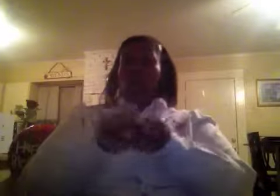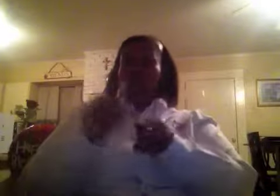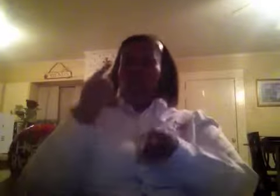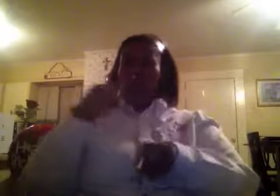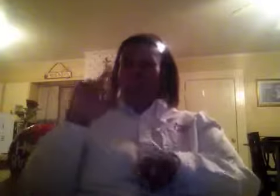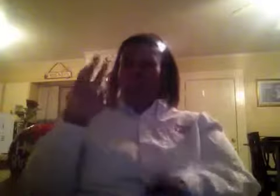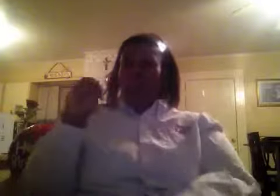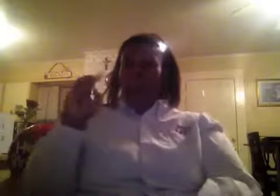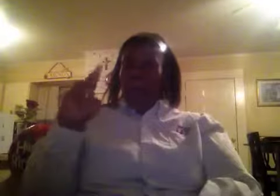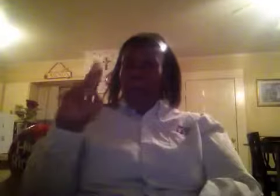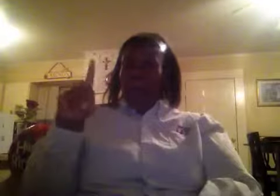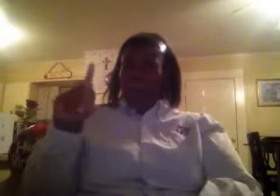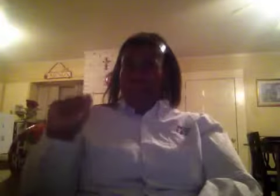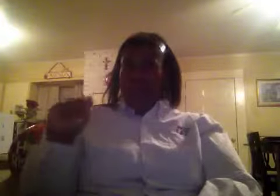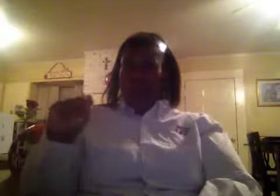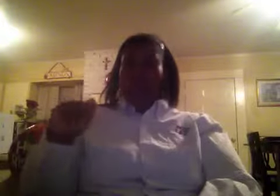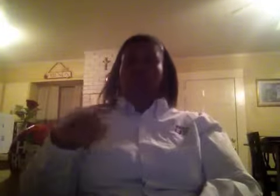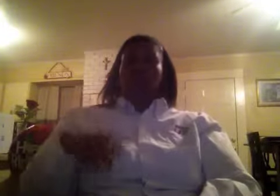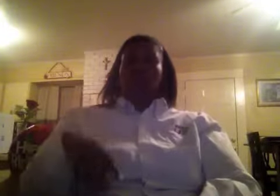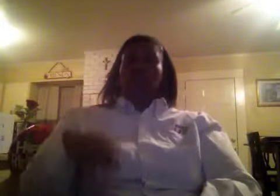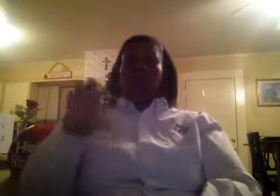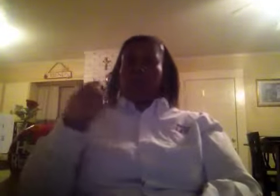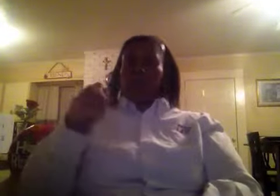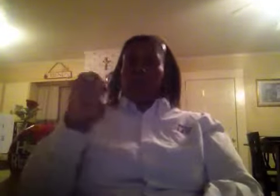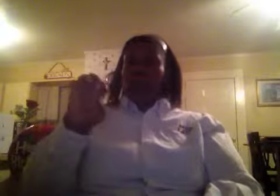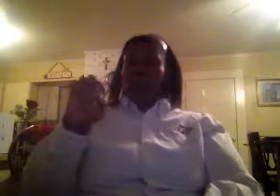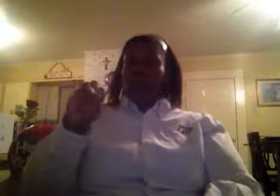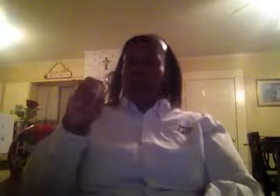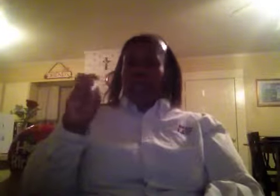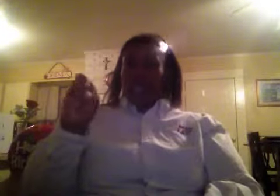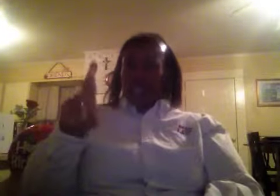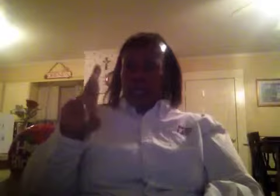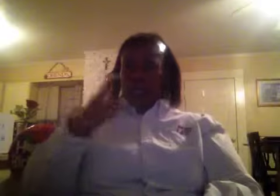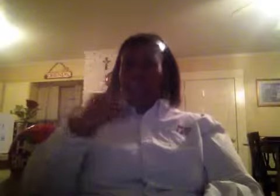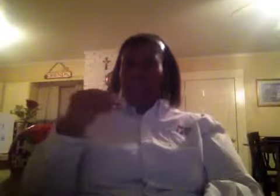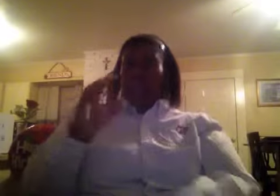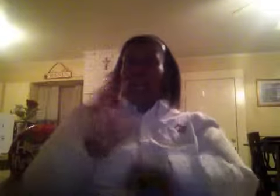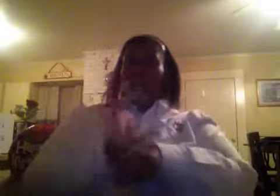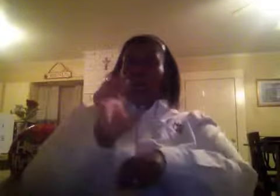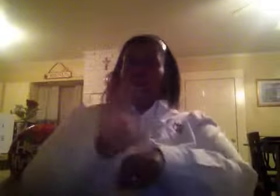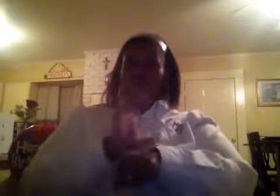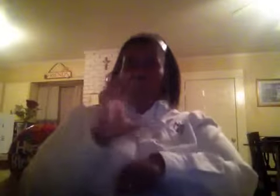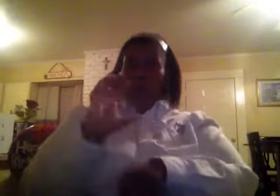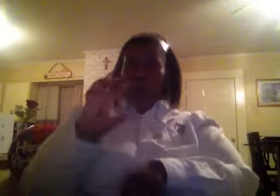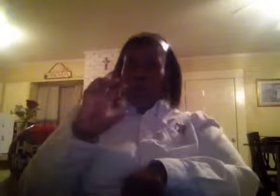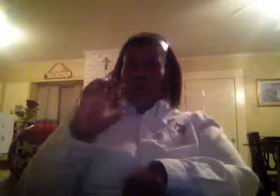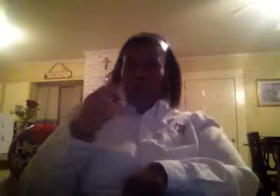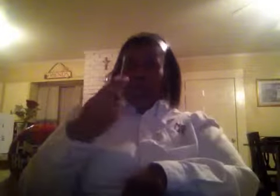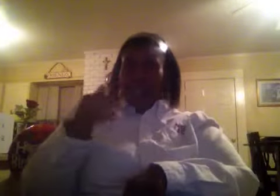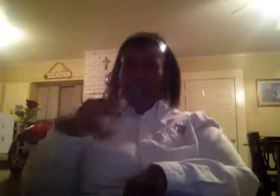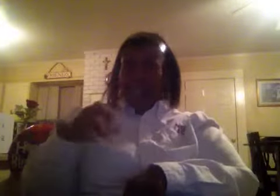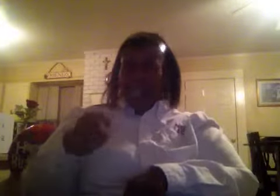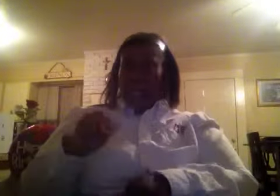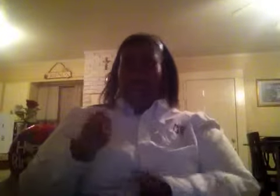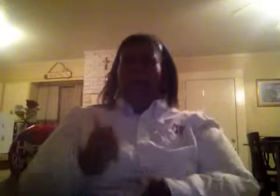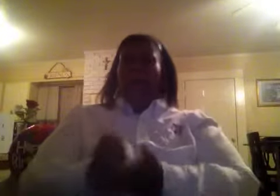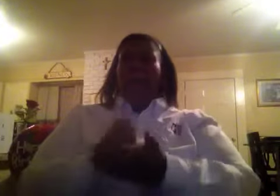in products could help shoppers find the items they want to buy. For